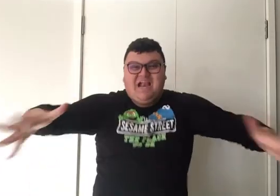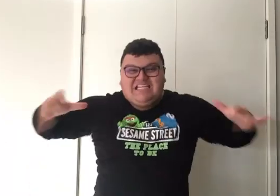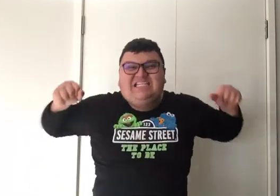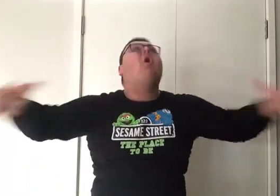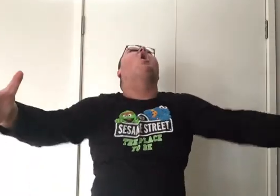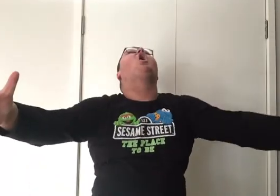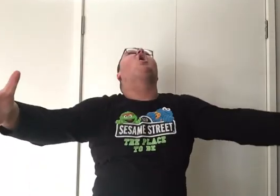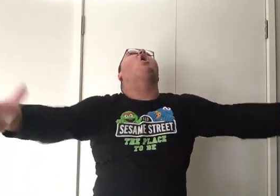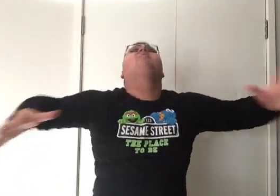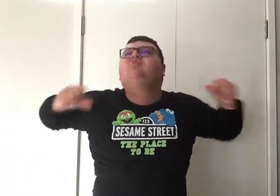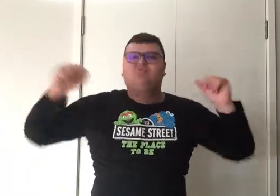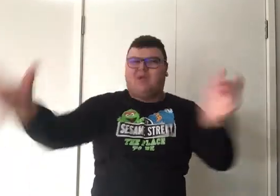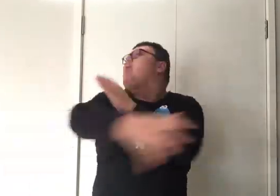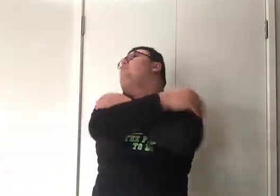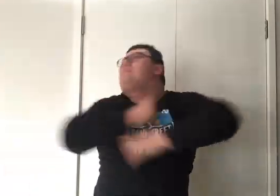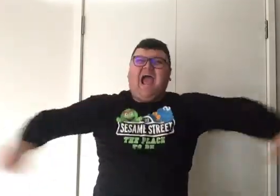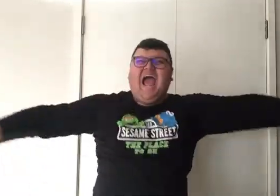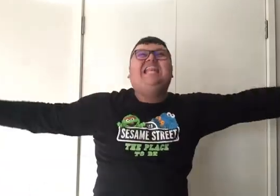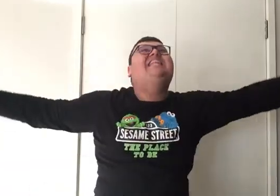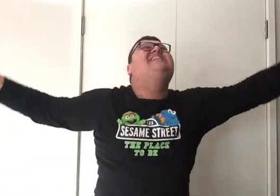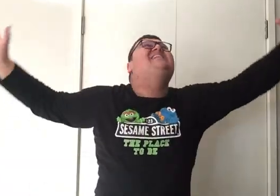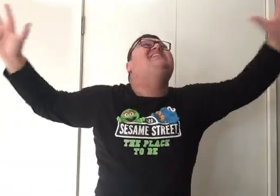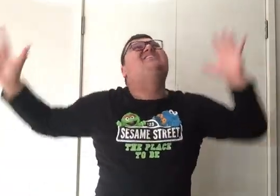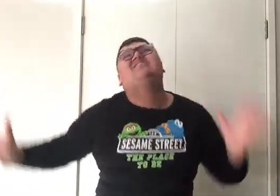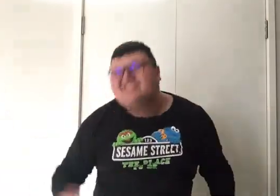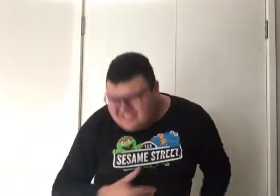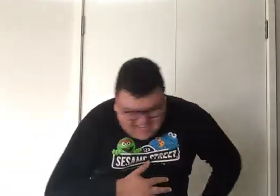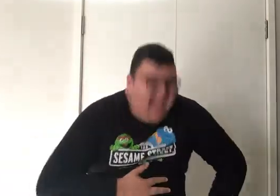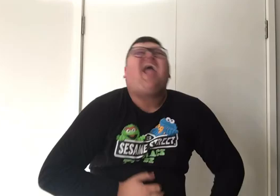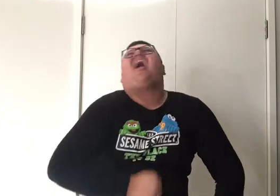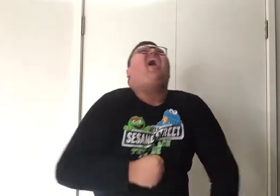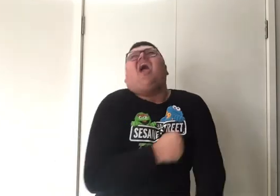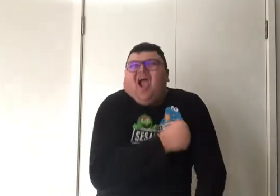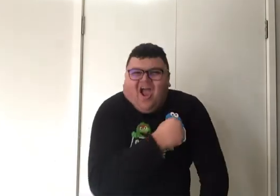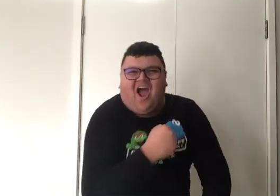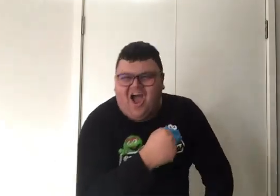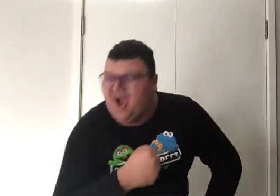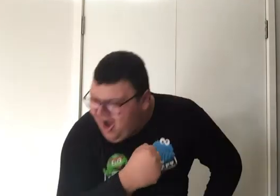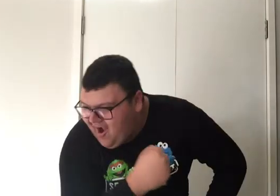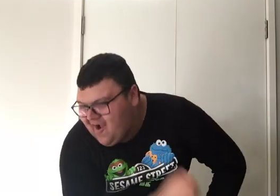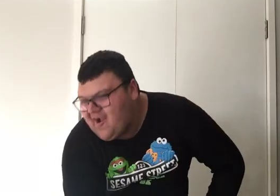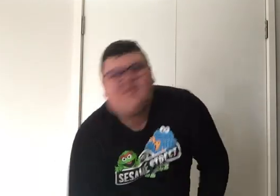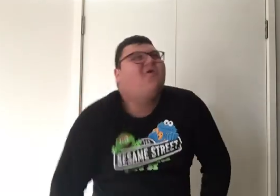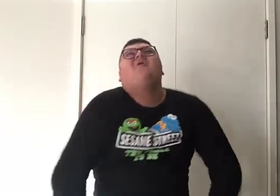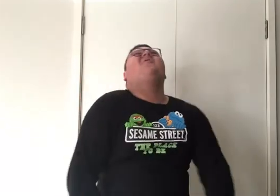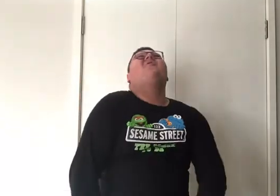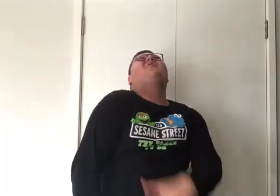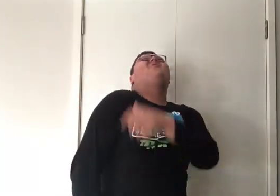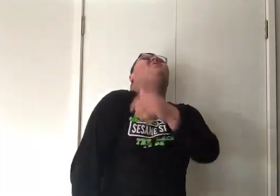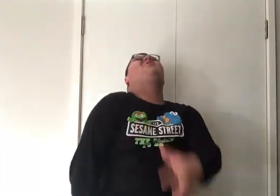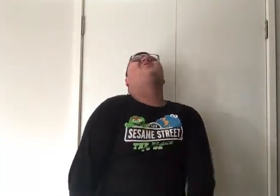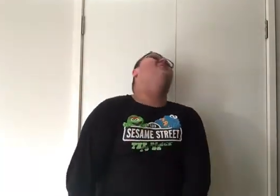Twenty balls SquarePants! Ha ha ha ha ha ha! Woo hoo hoo hoo hoo!